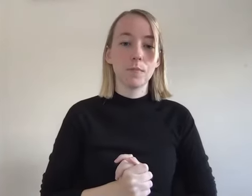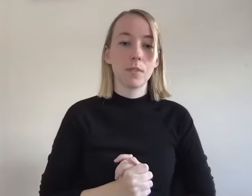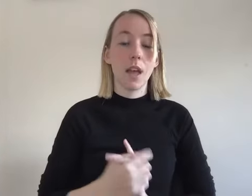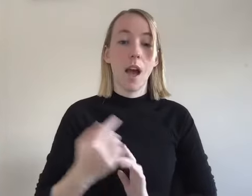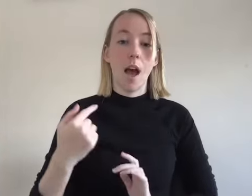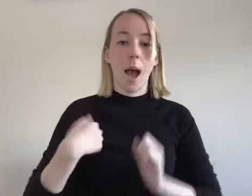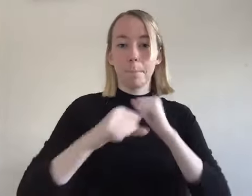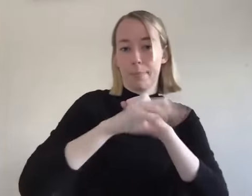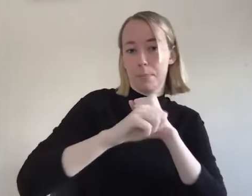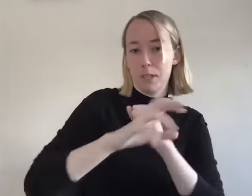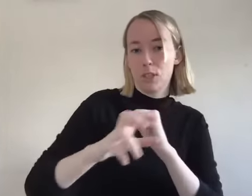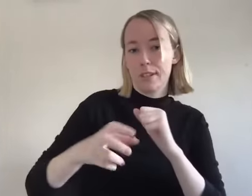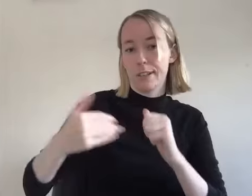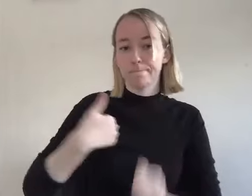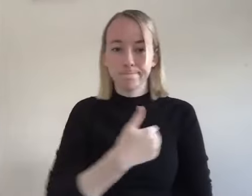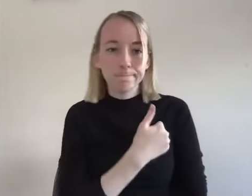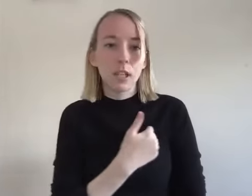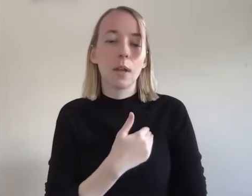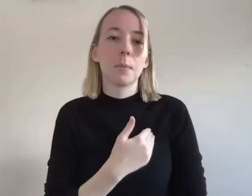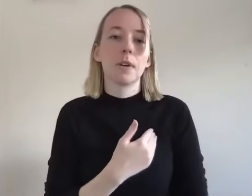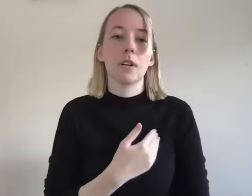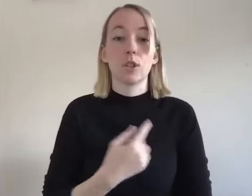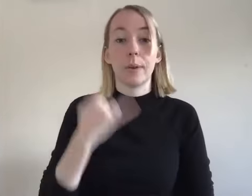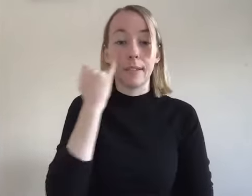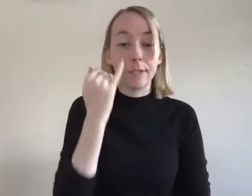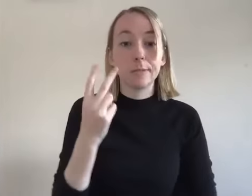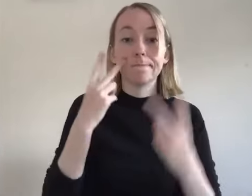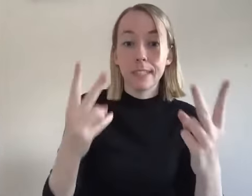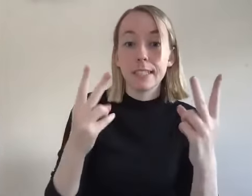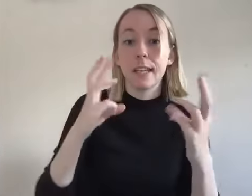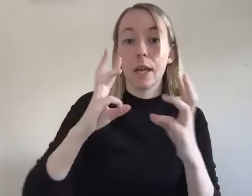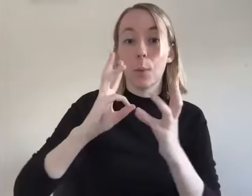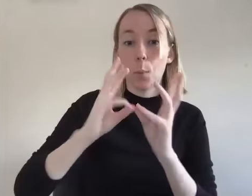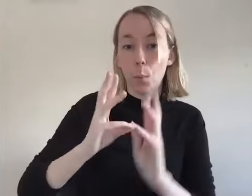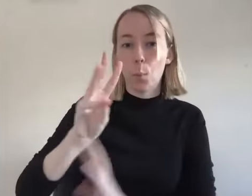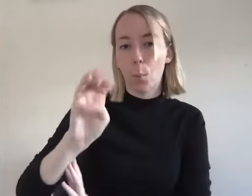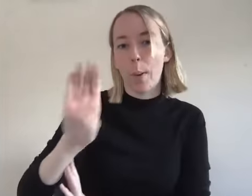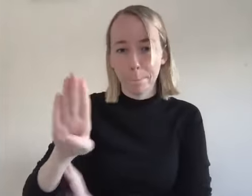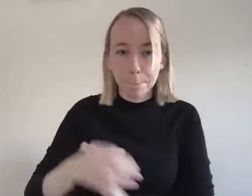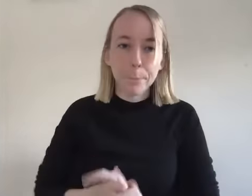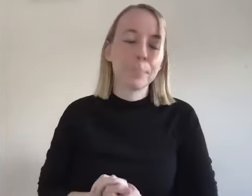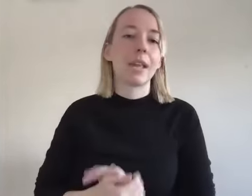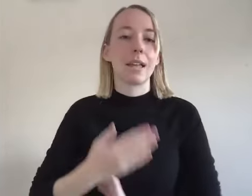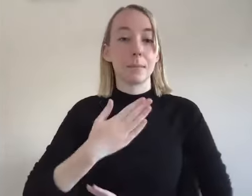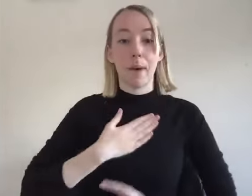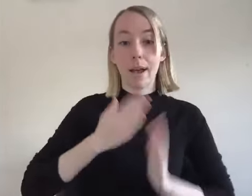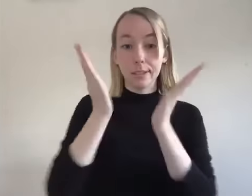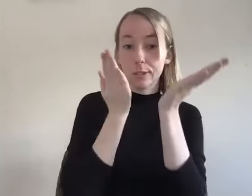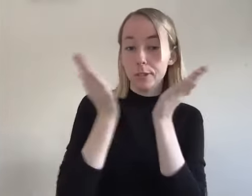uh i'm the publicity chair for yha so when you go to our website like um that's my